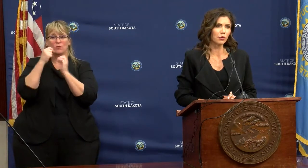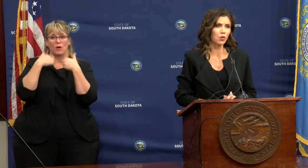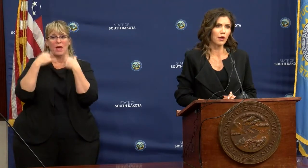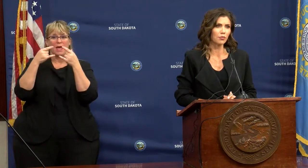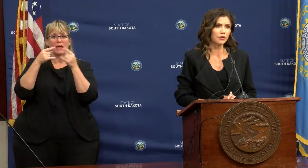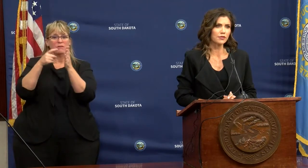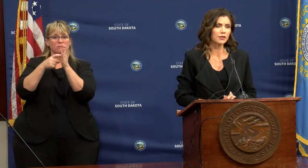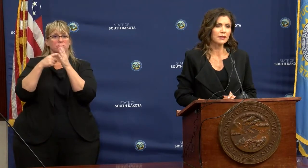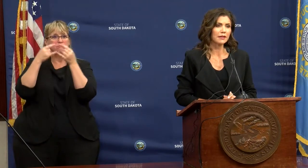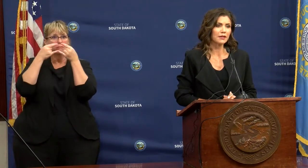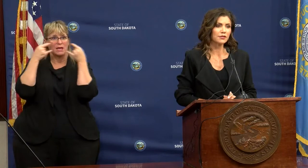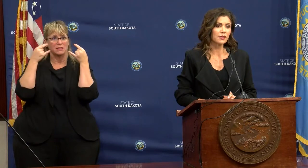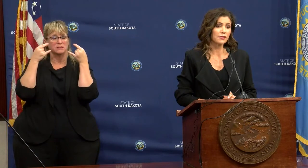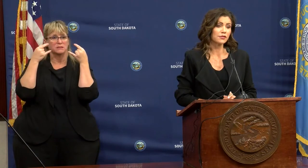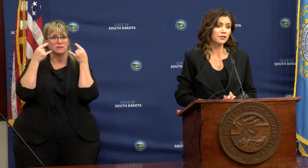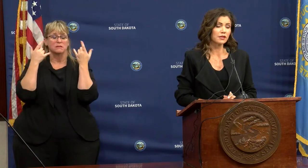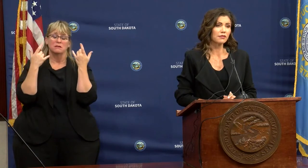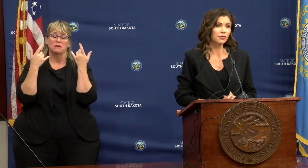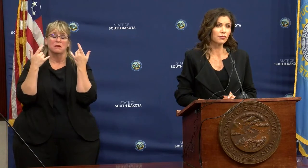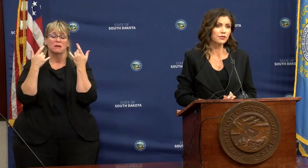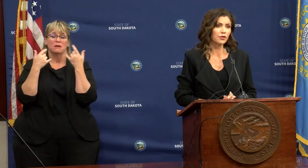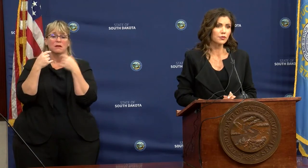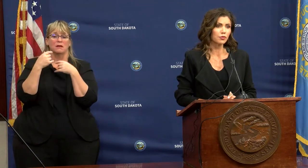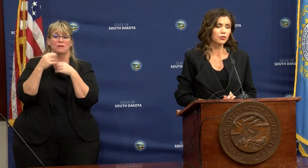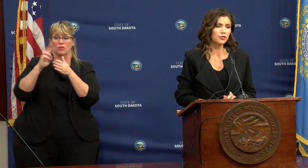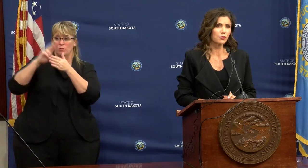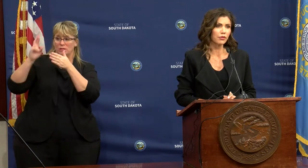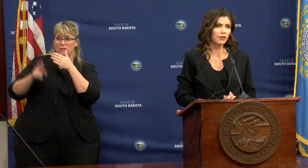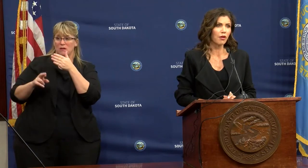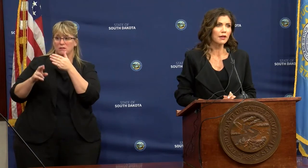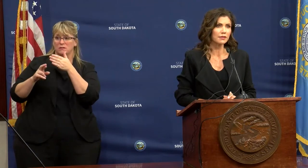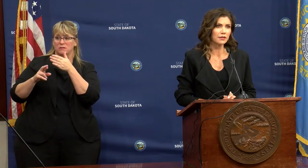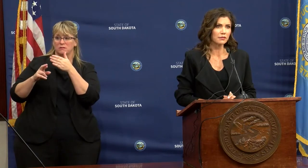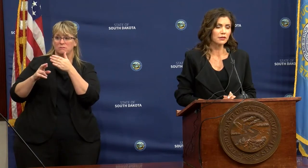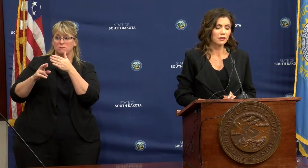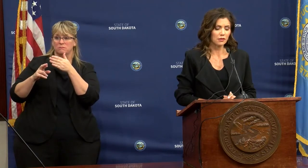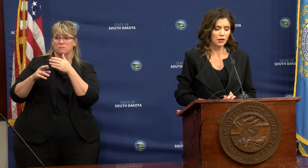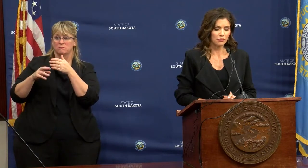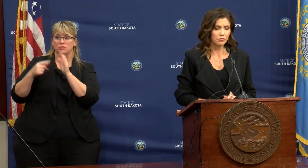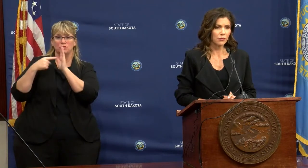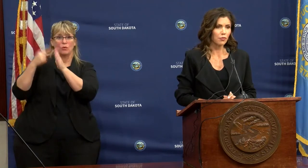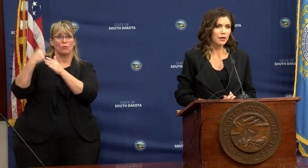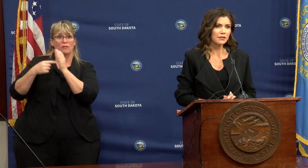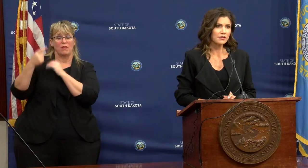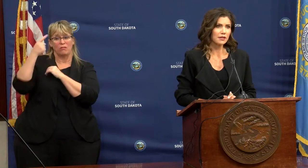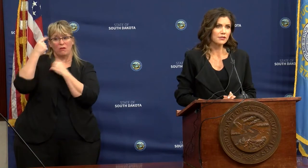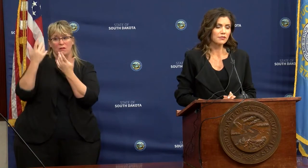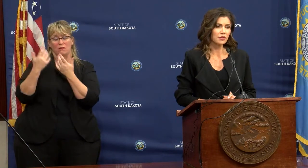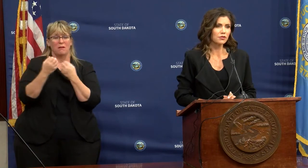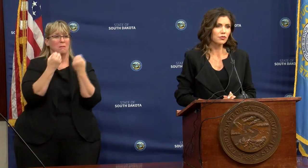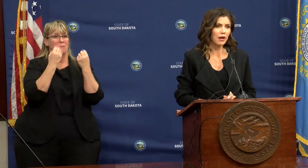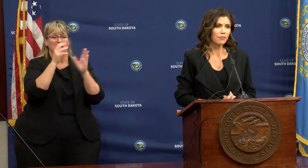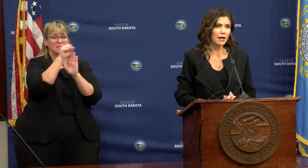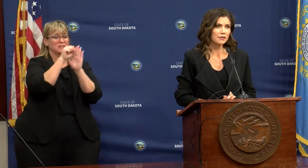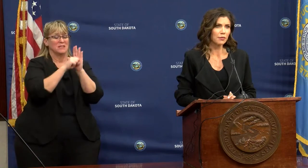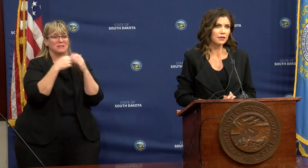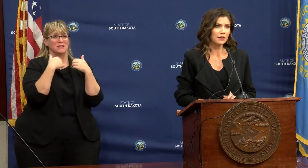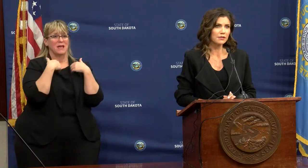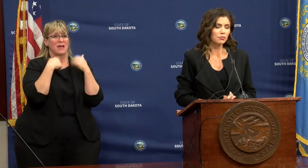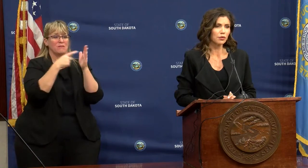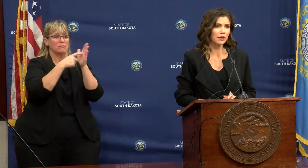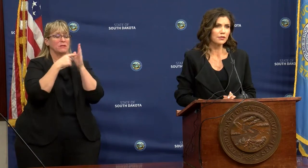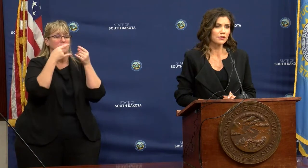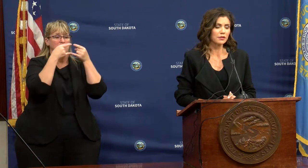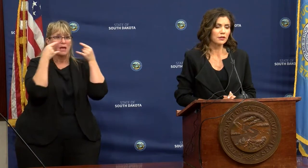masking requirements and to see if the results produced what they thought it did. There are many states that do have mask